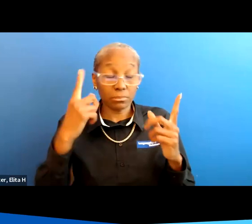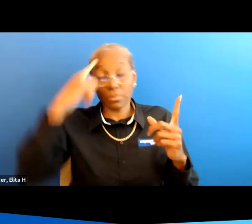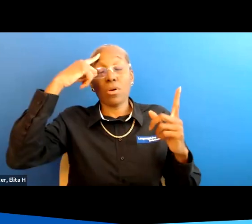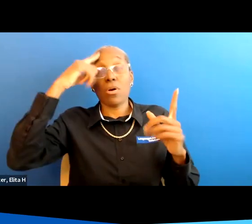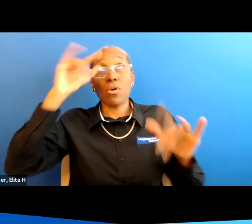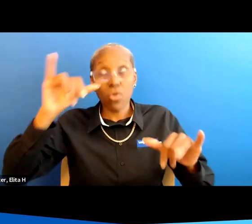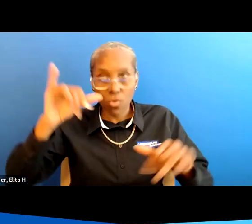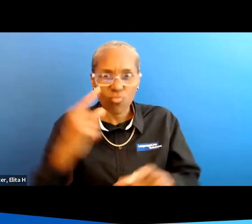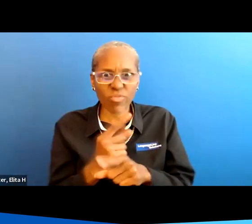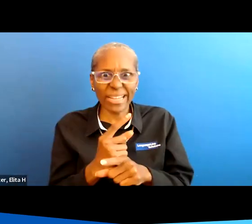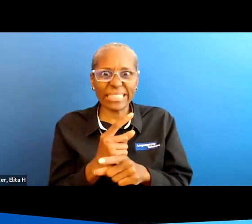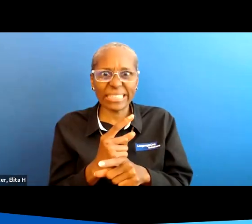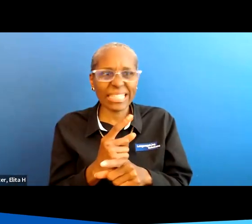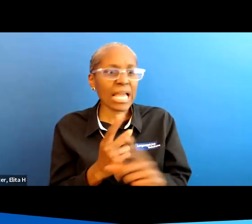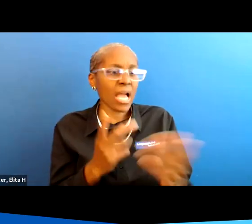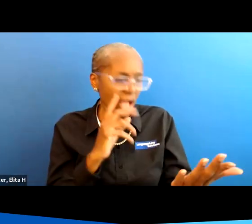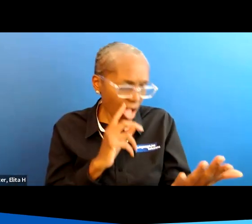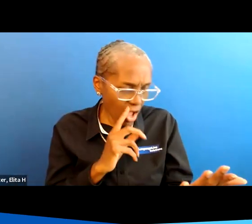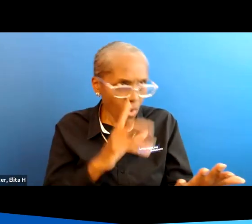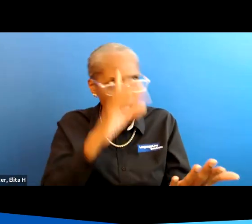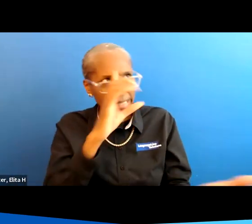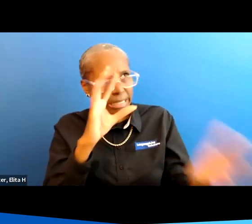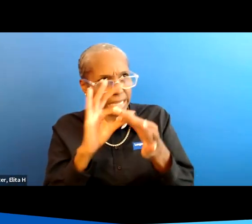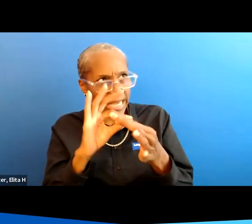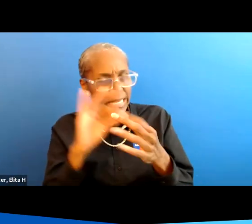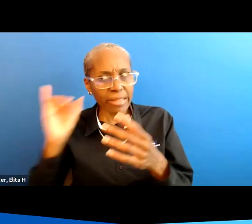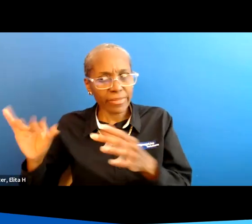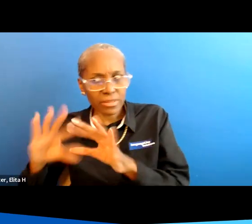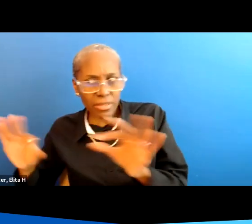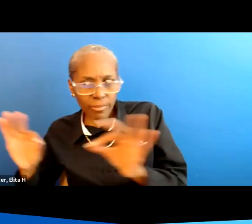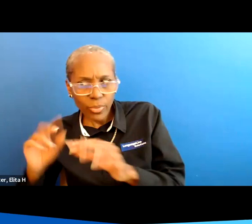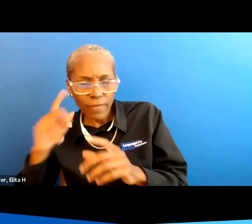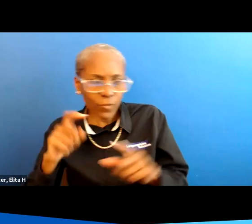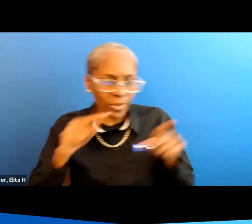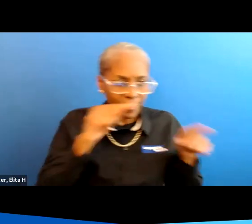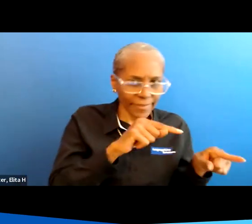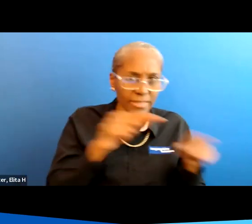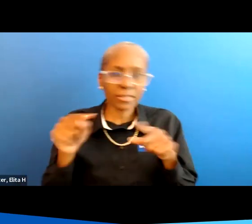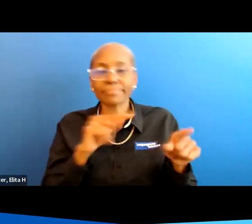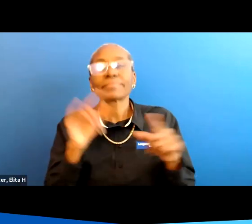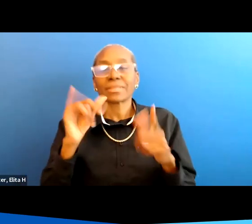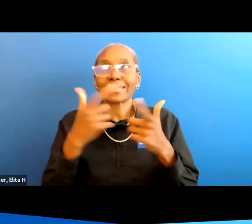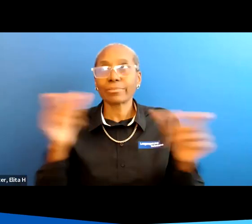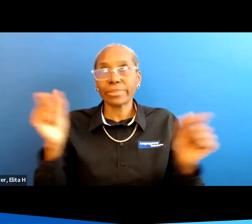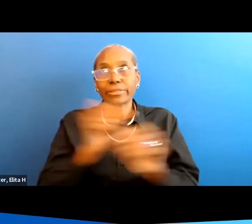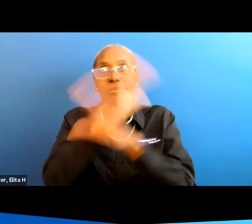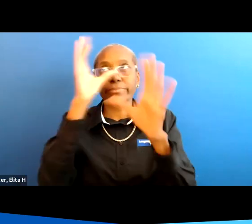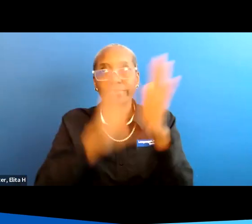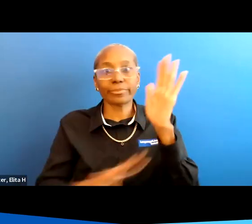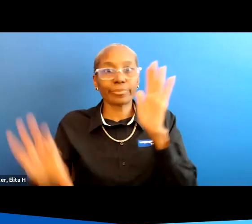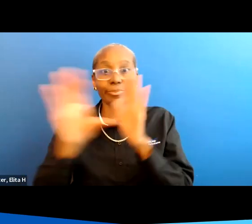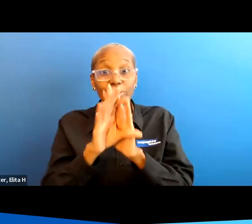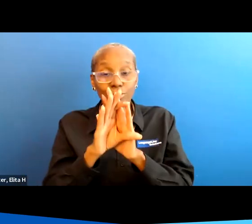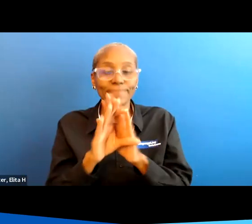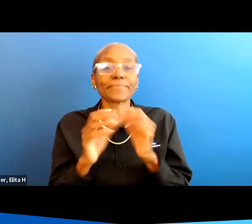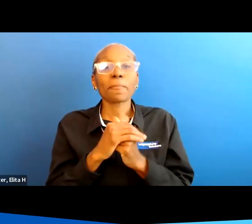brain about oh i see the connection why this is so important for people so that's in the bigger picture but look